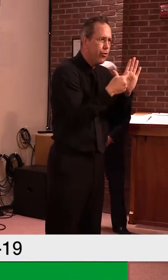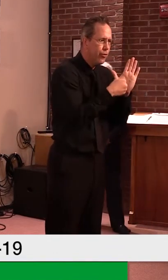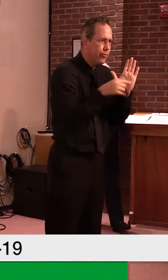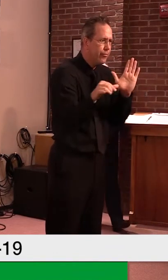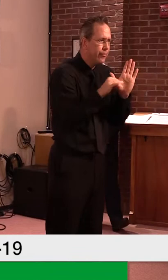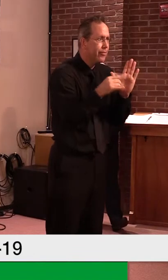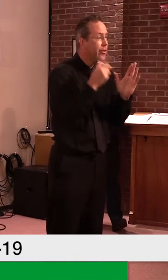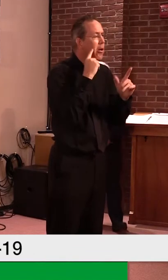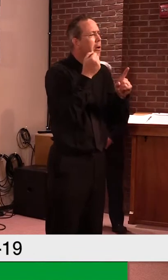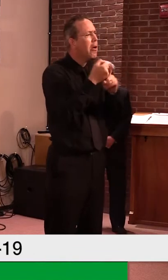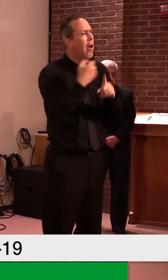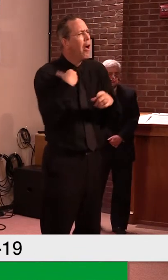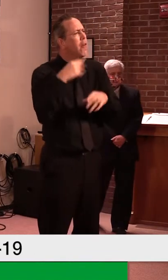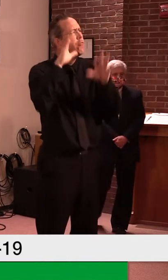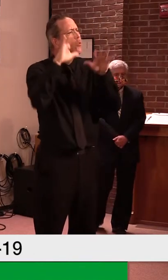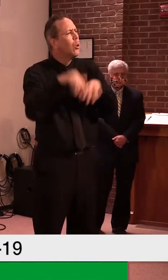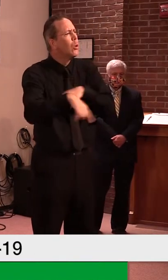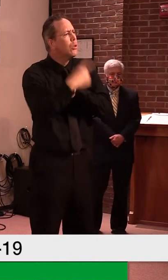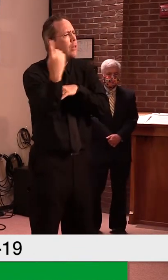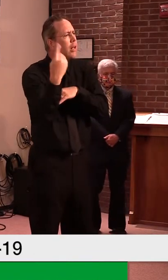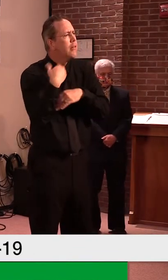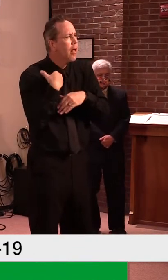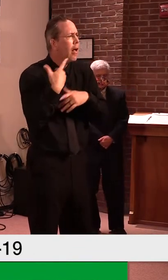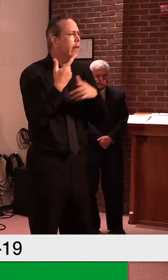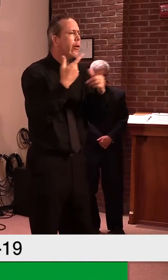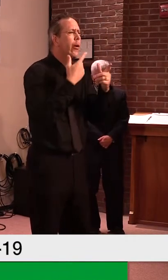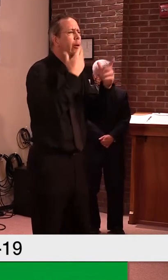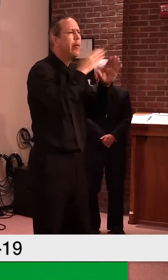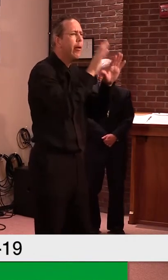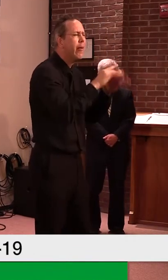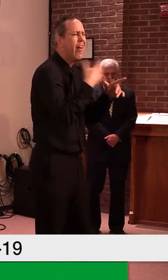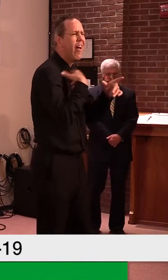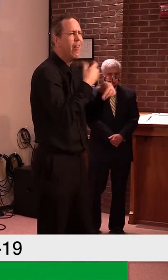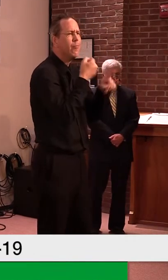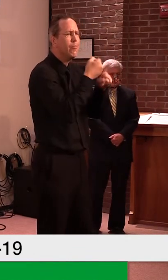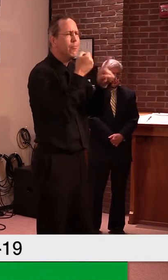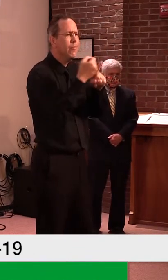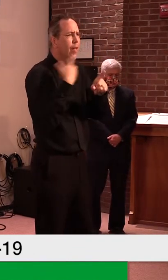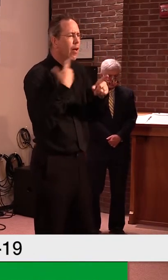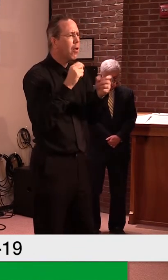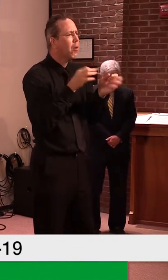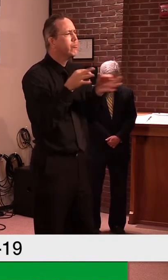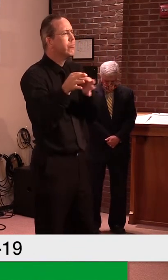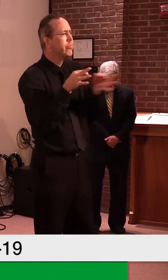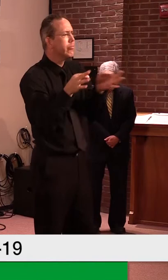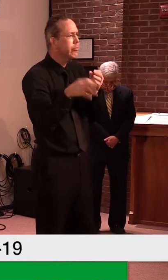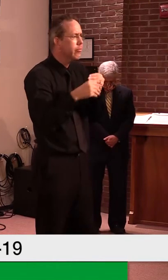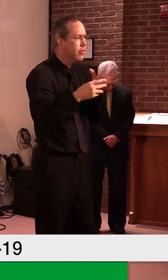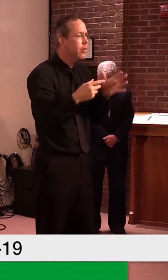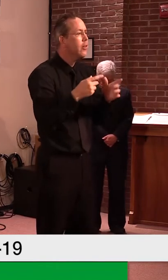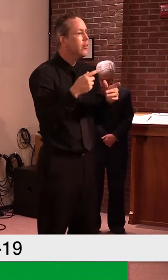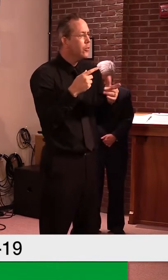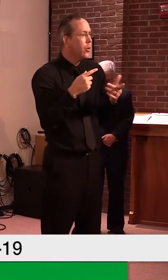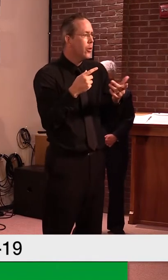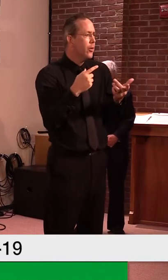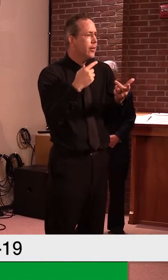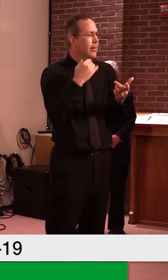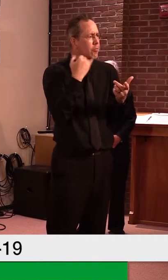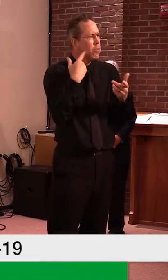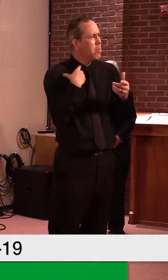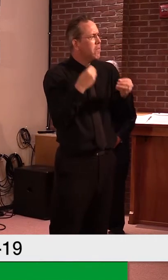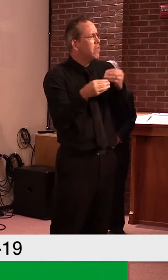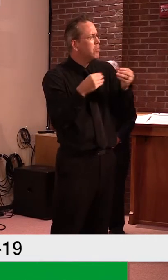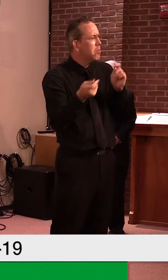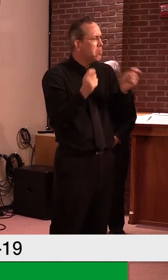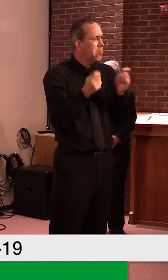and then leaving a district very limited option in the second half of the year to, uh, address the issues. Um, so I don't, I don't, I'm